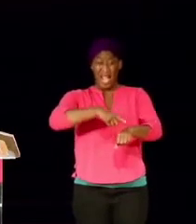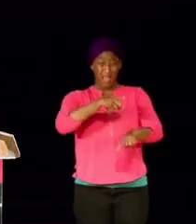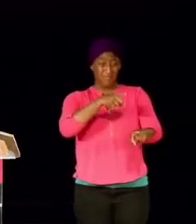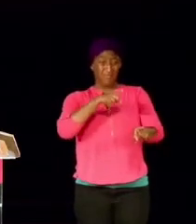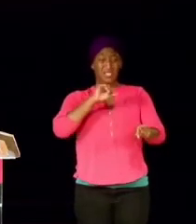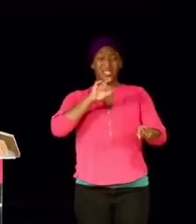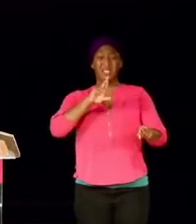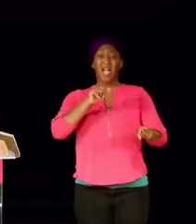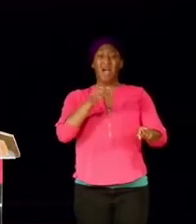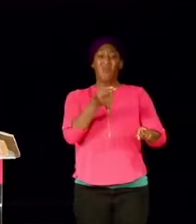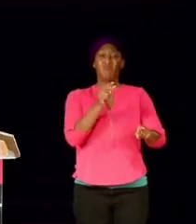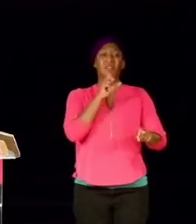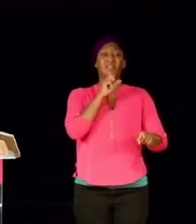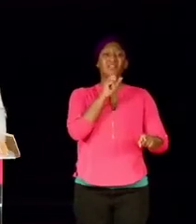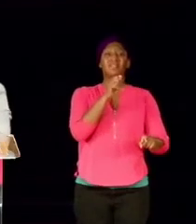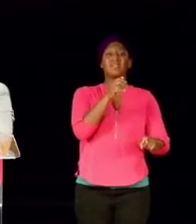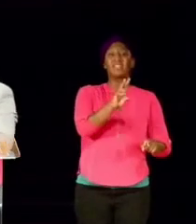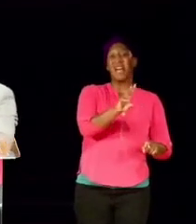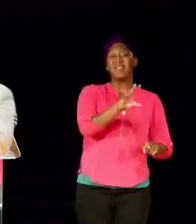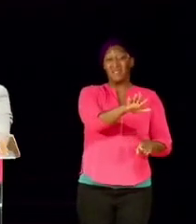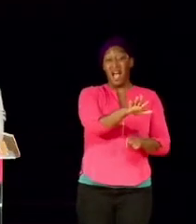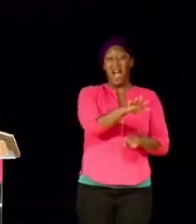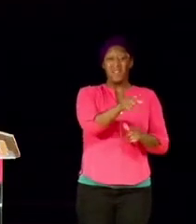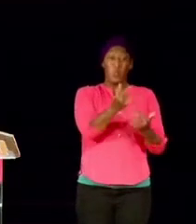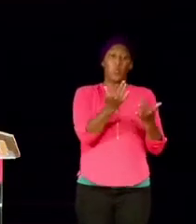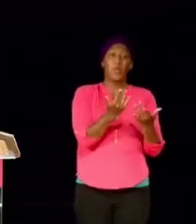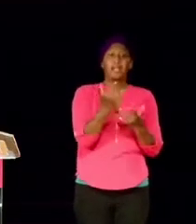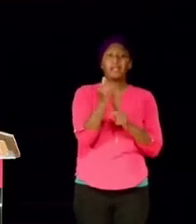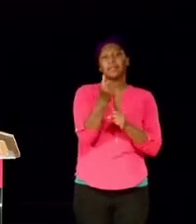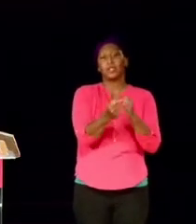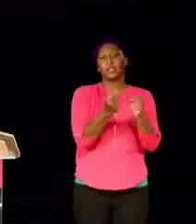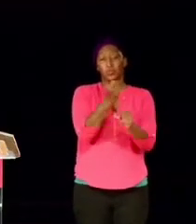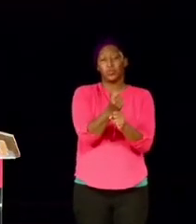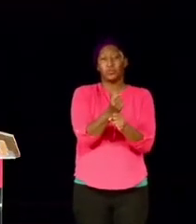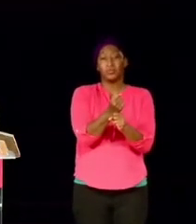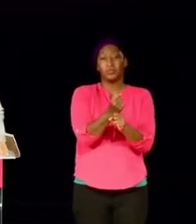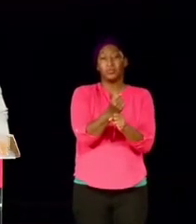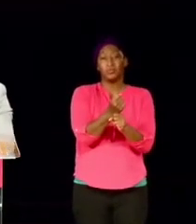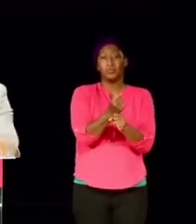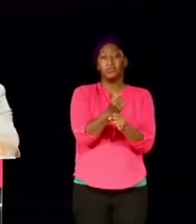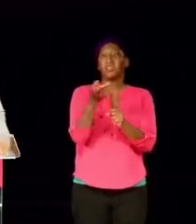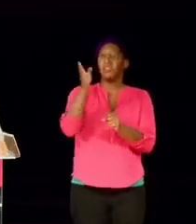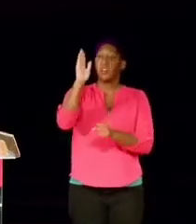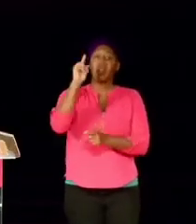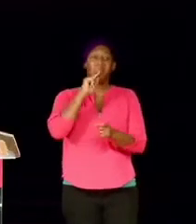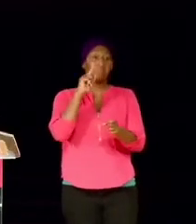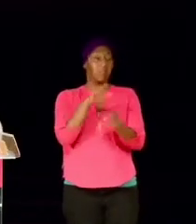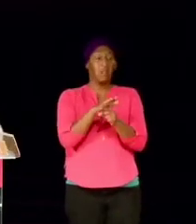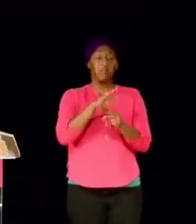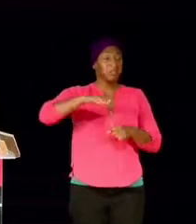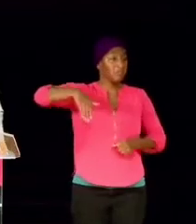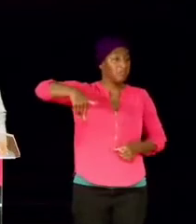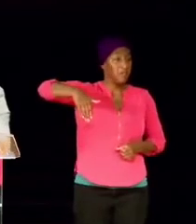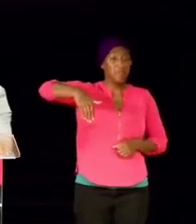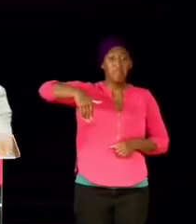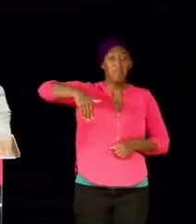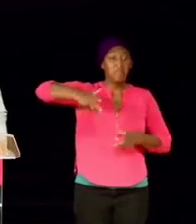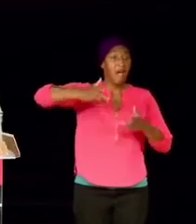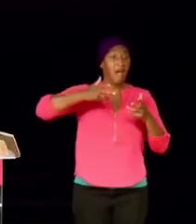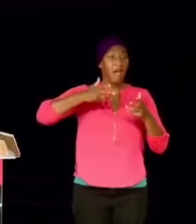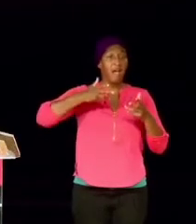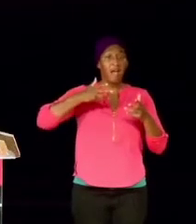they had been waiting for 10 years. And the promise of the Lord had not yet come to pass.